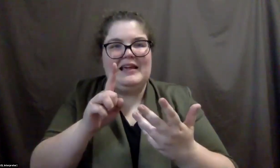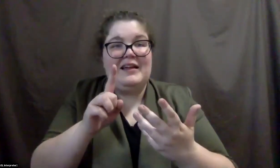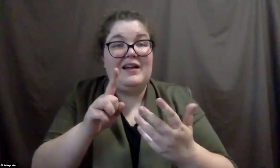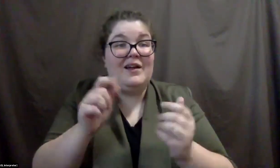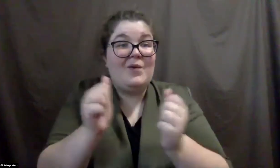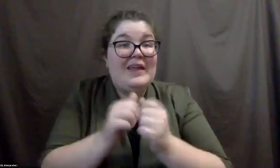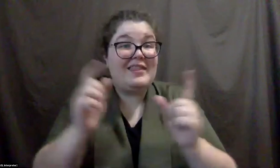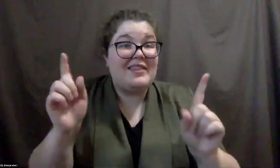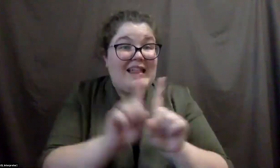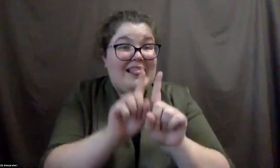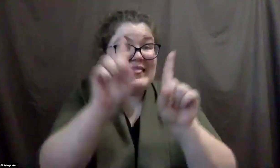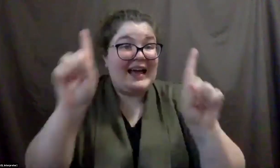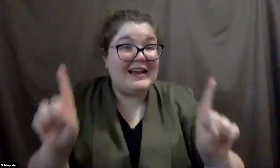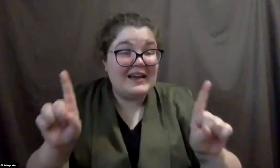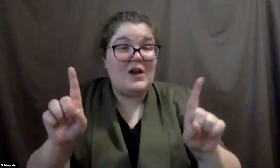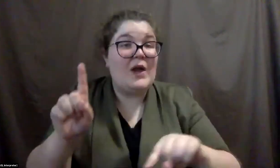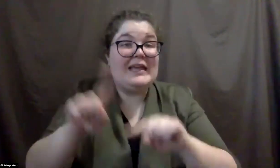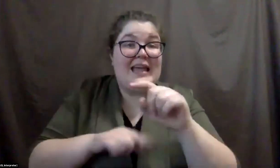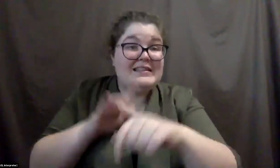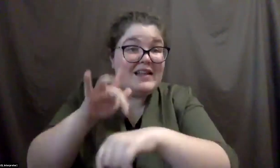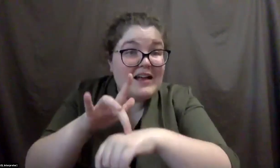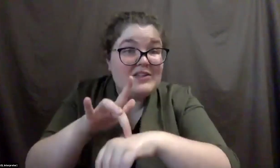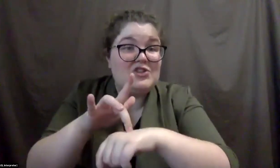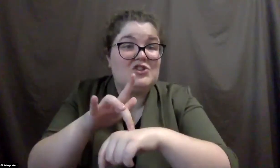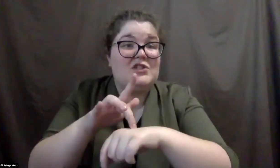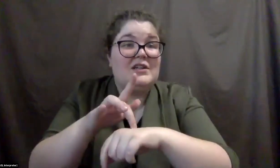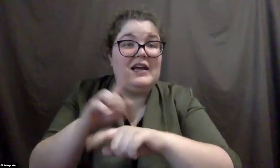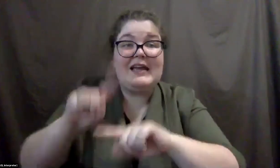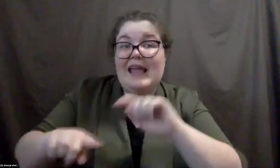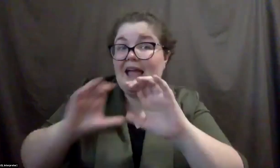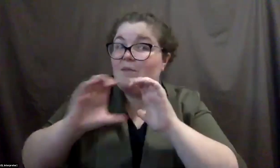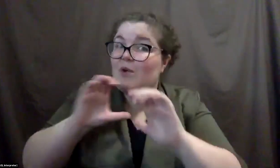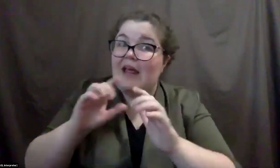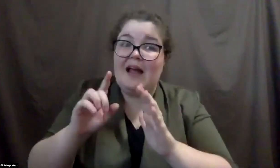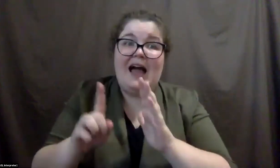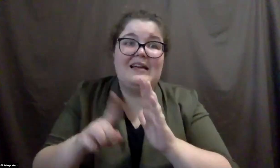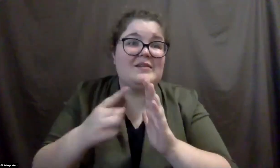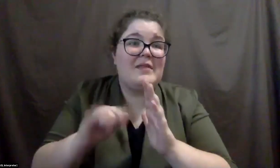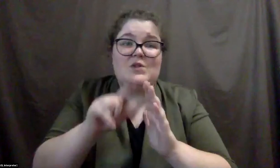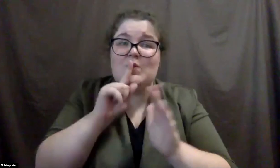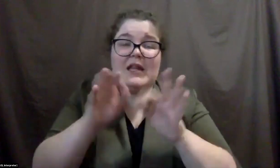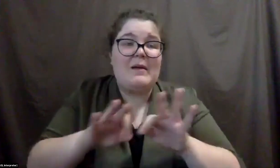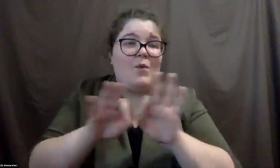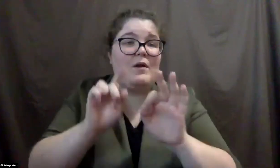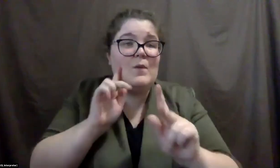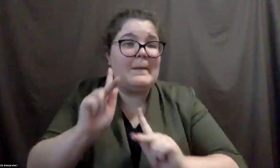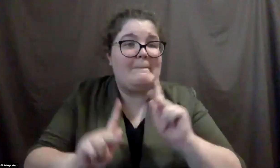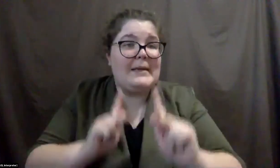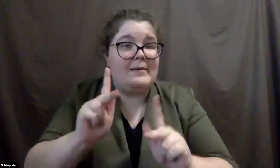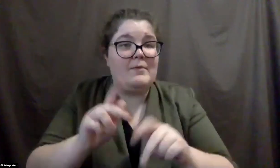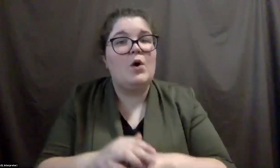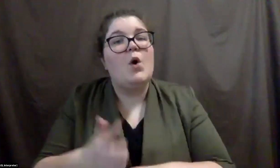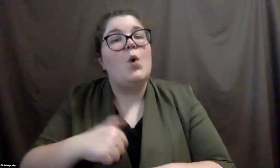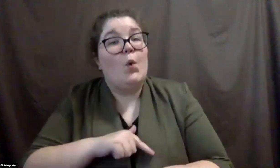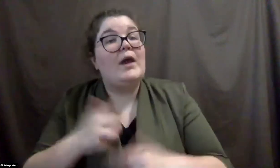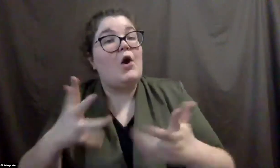um, not having physical contact. And those instances when that's really important for individuals. We have, uh, you know, we have